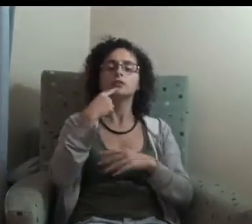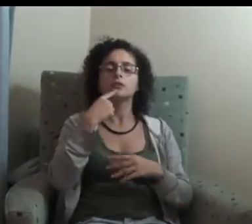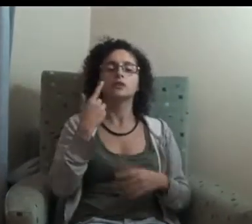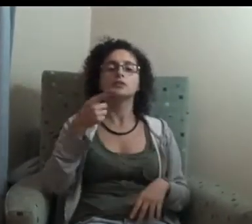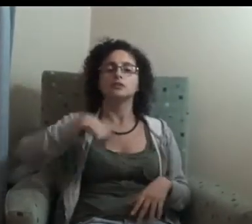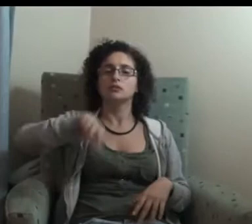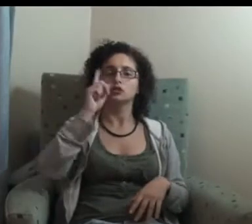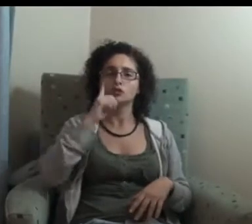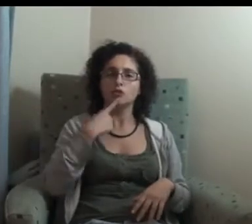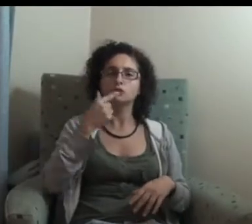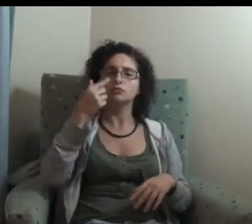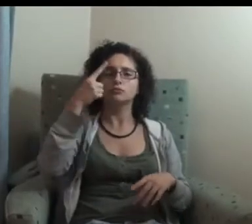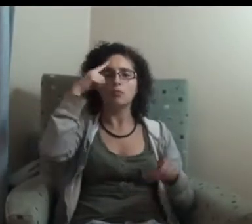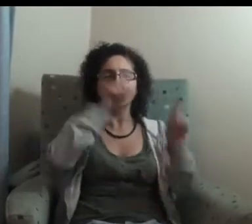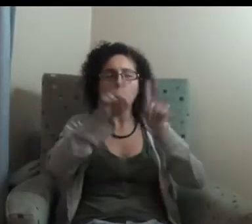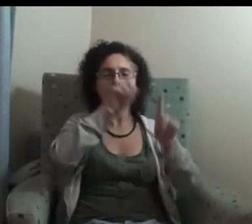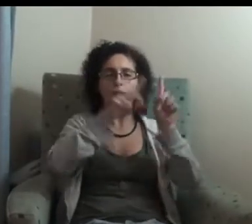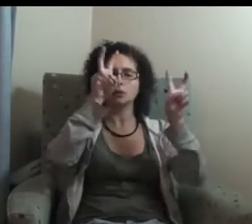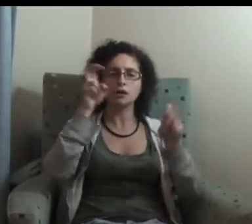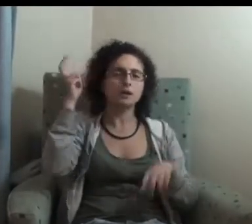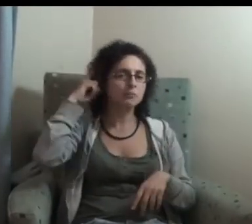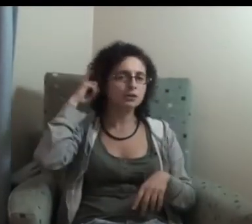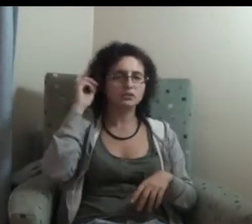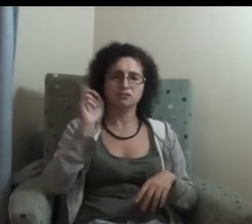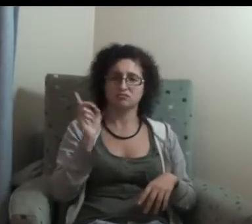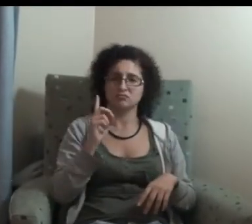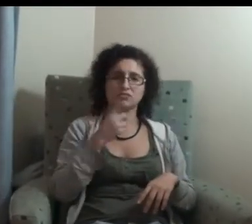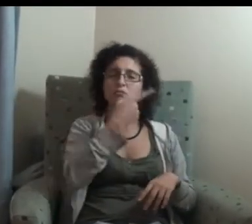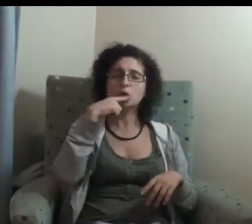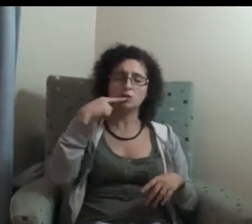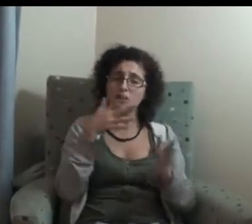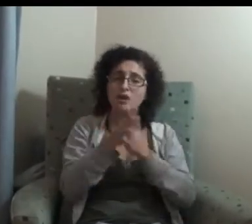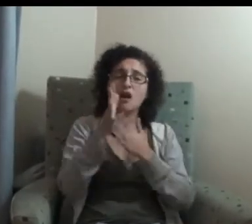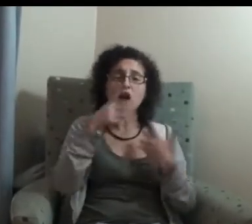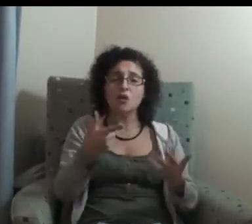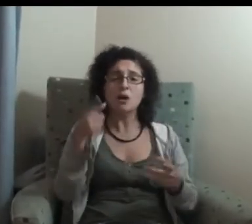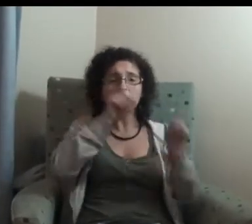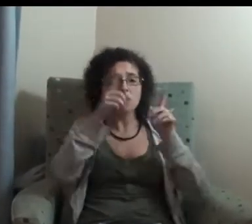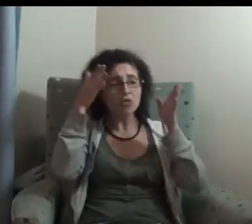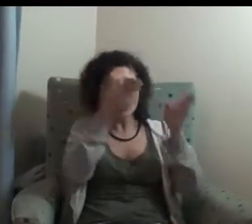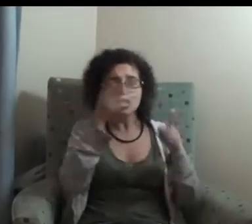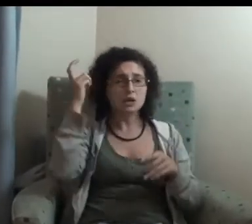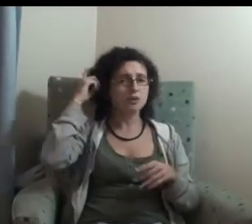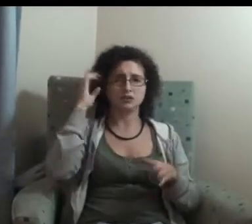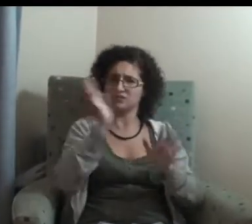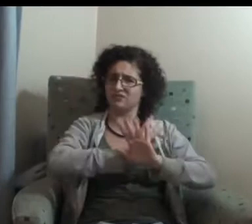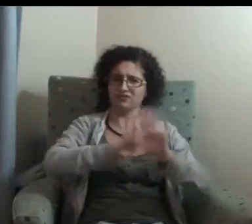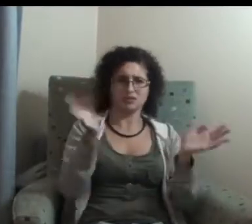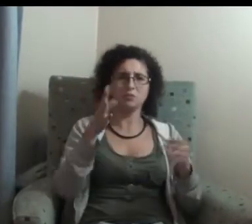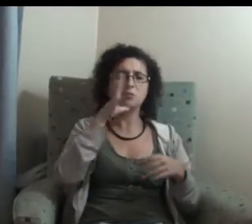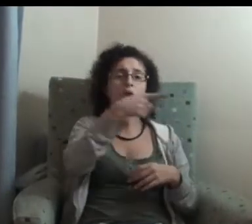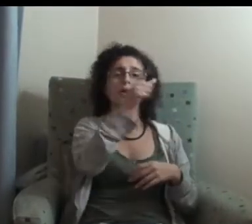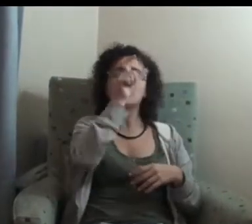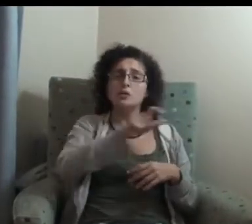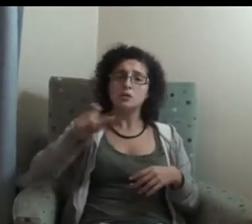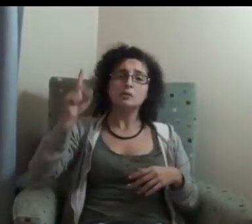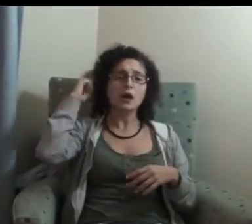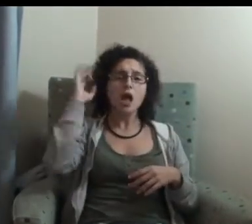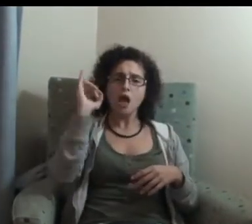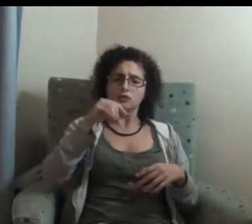issue now. Firstly, we'll go back to last week, where we asked you for your thoughts on the All Blacks selection. And, well, pretty much approval, really.